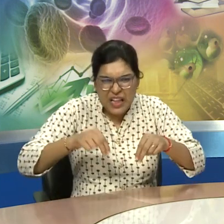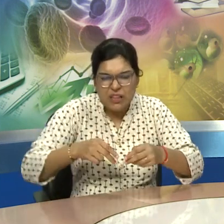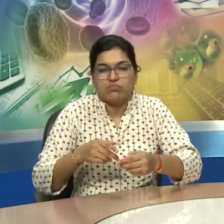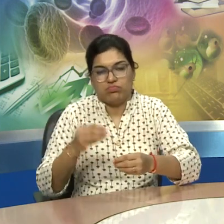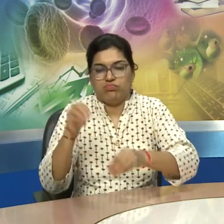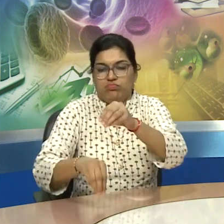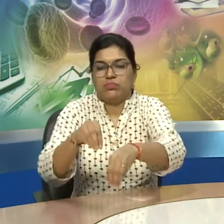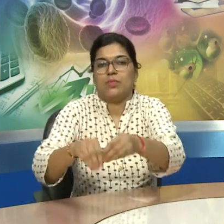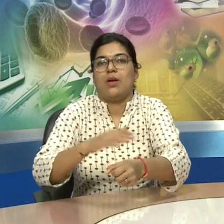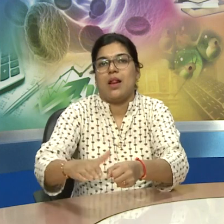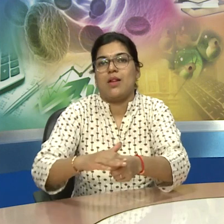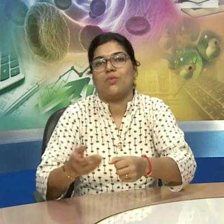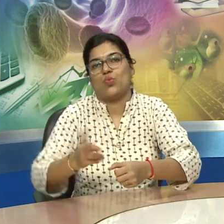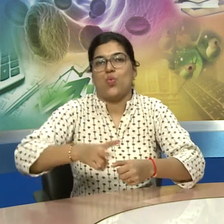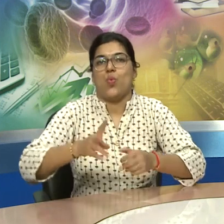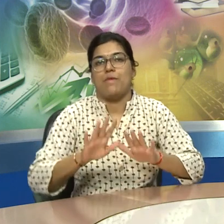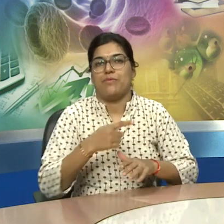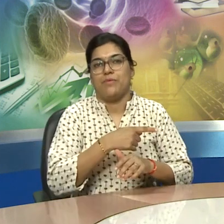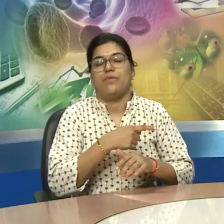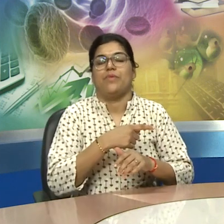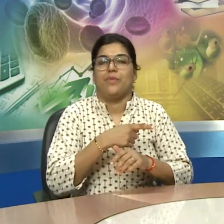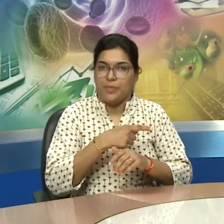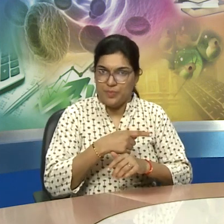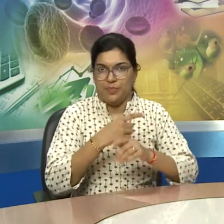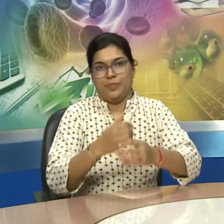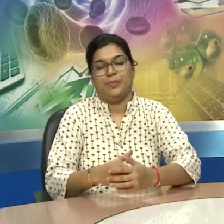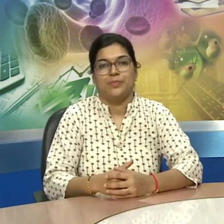it was necessary so that they keep their tools with them